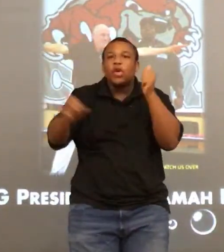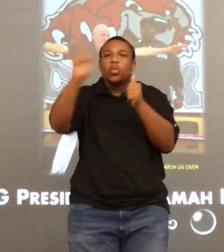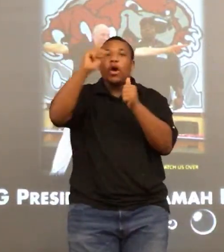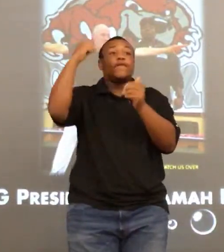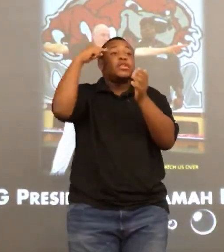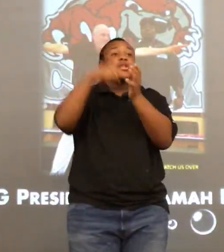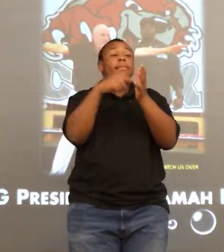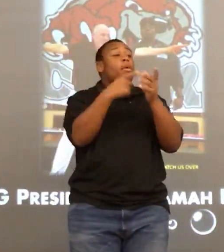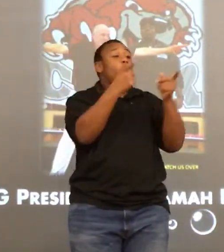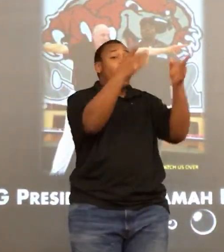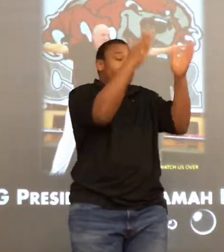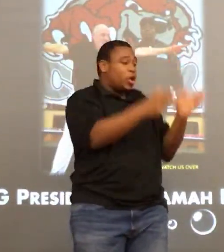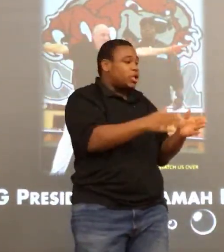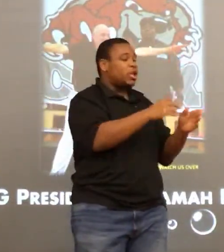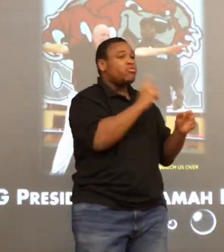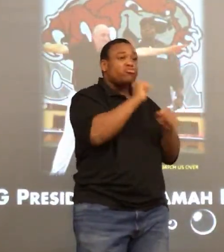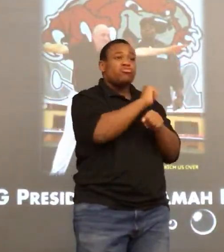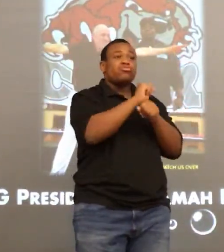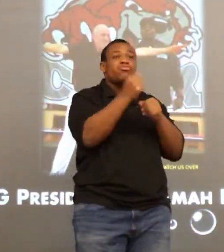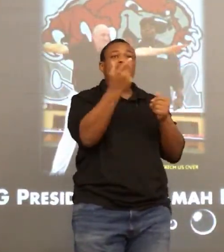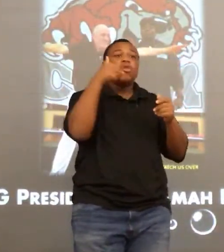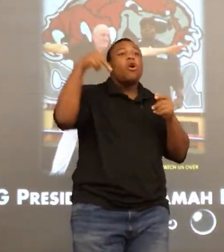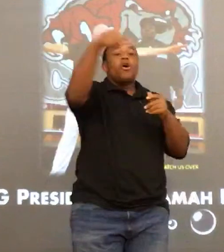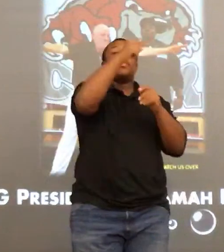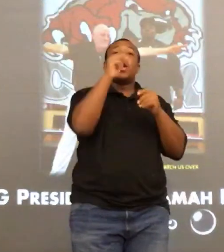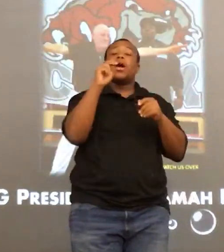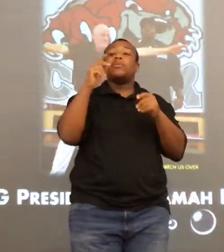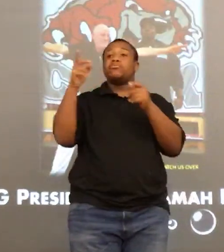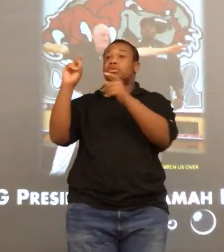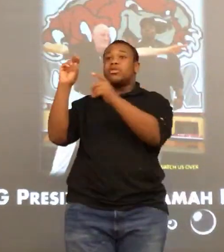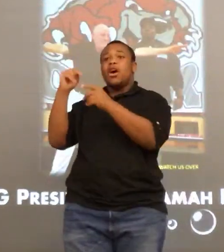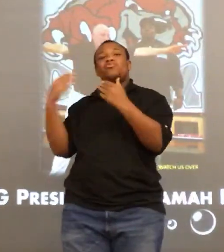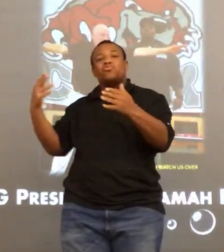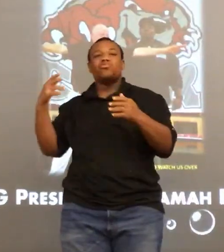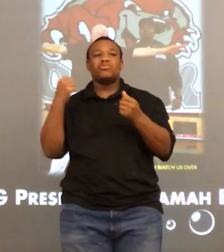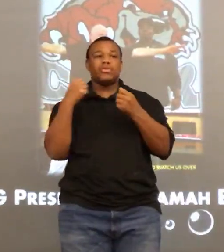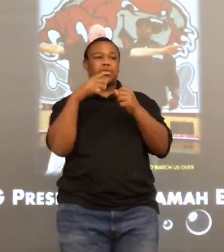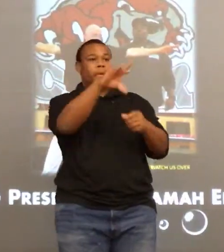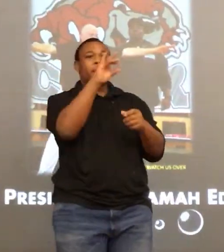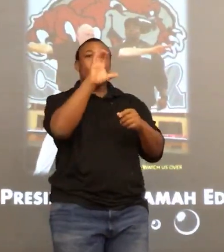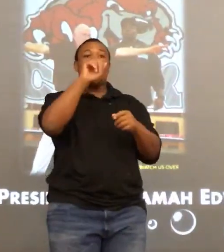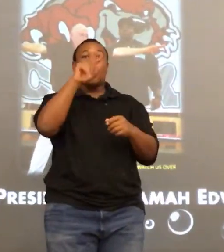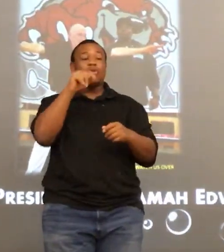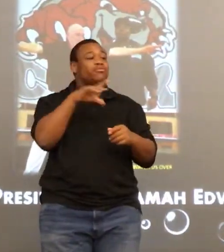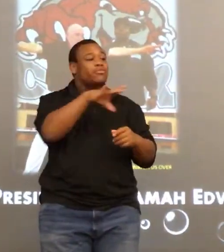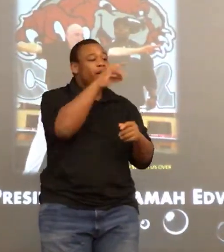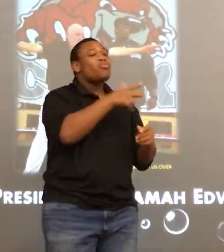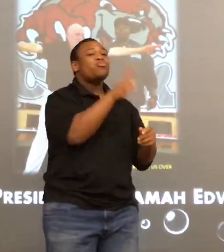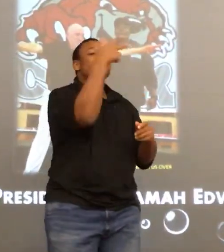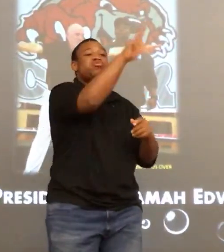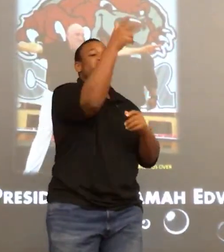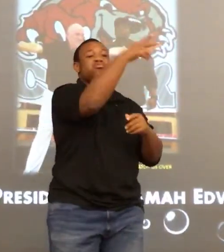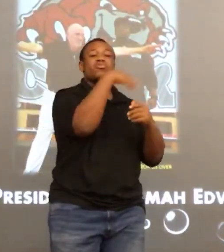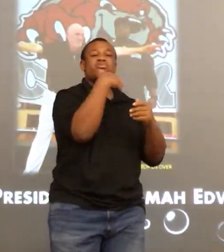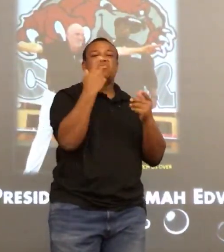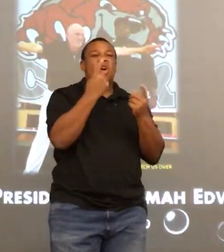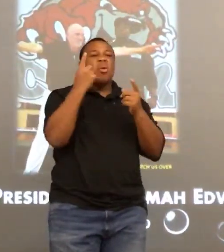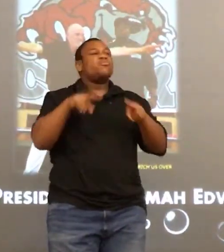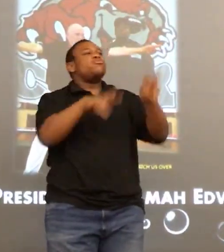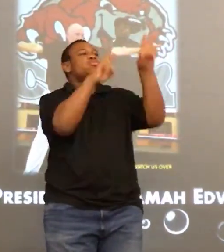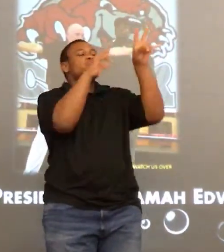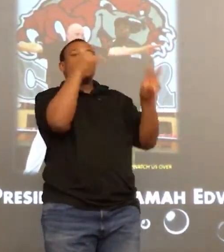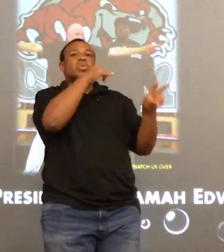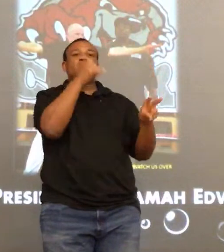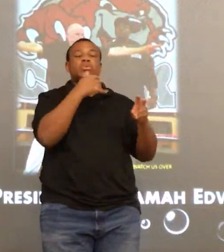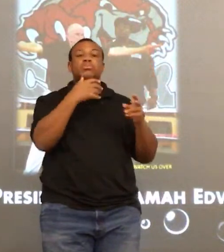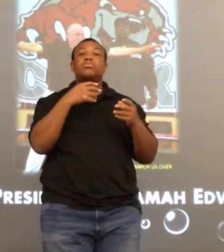always making sure we were okay. He was everywhere at all times. He was that person that would drive you up in his car, drive